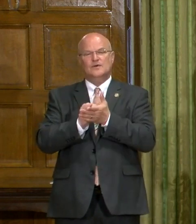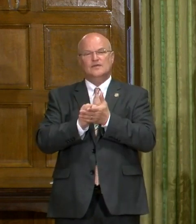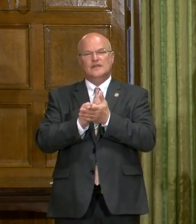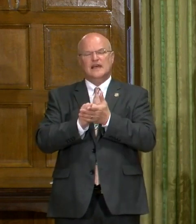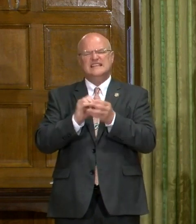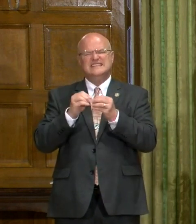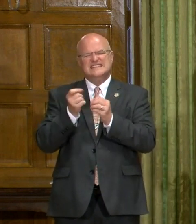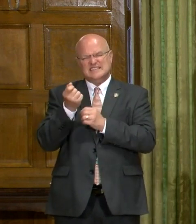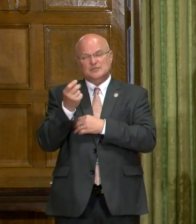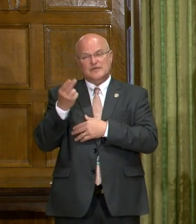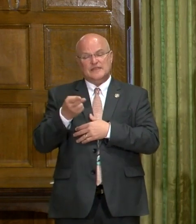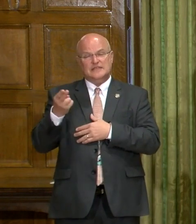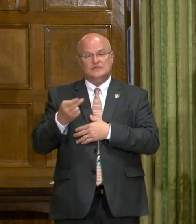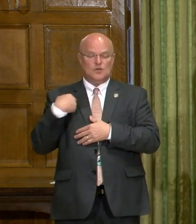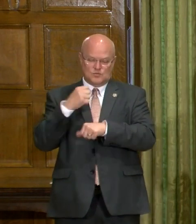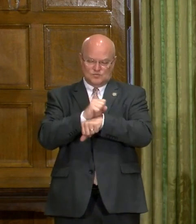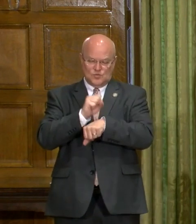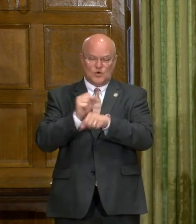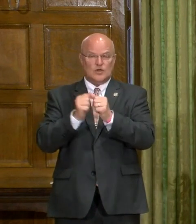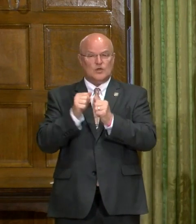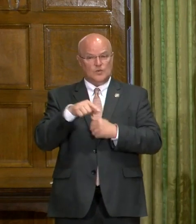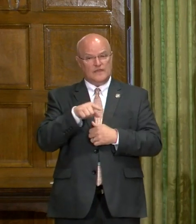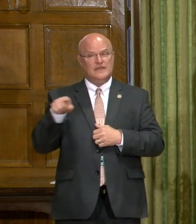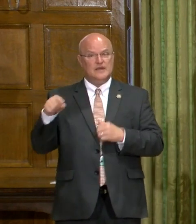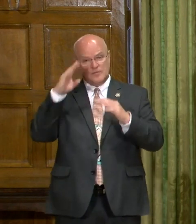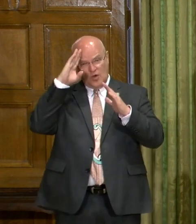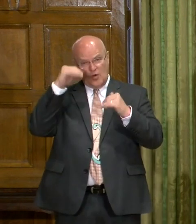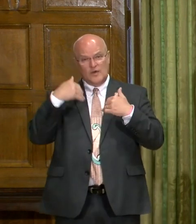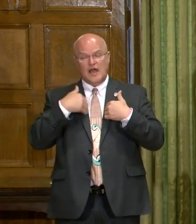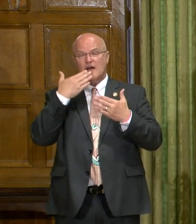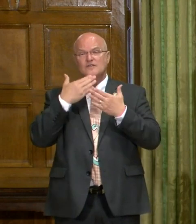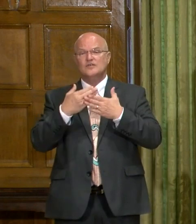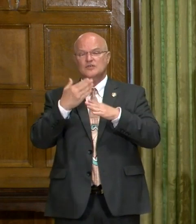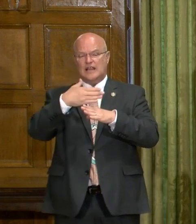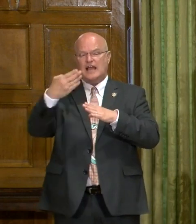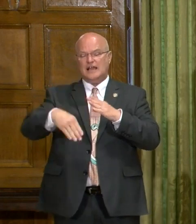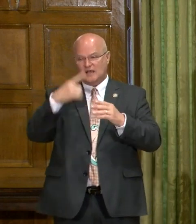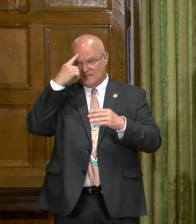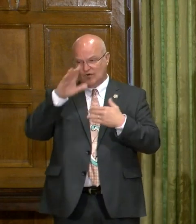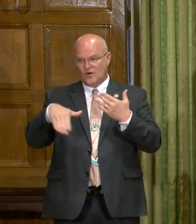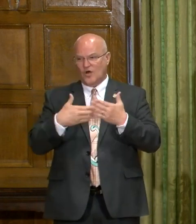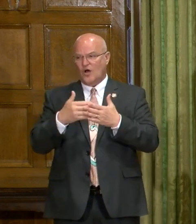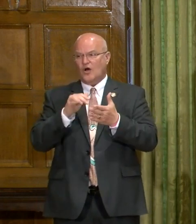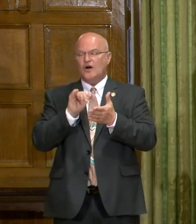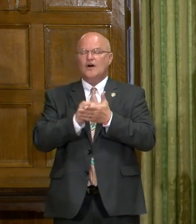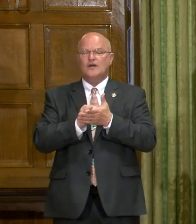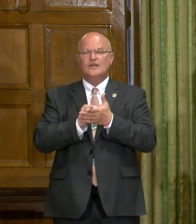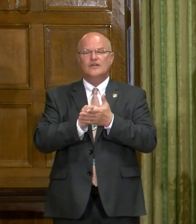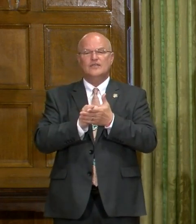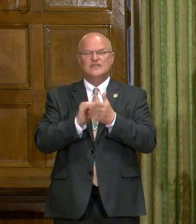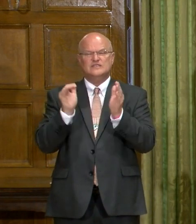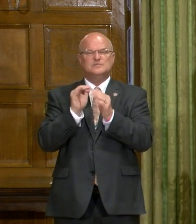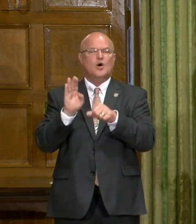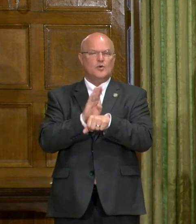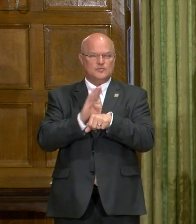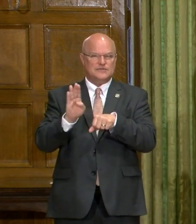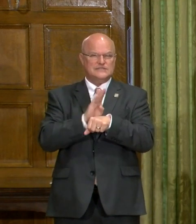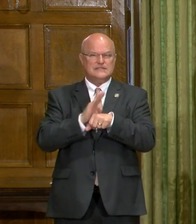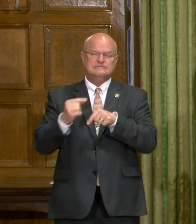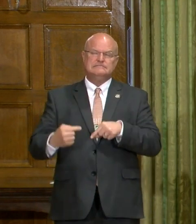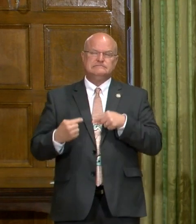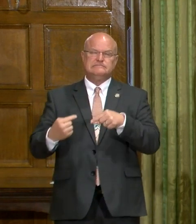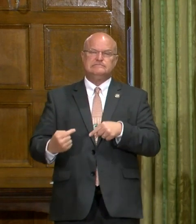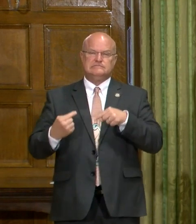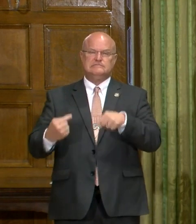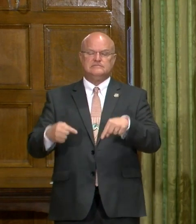a little bit of the history of it. We're working with them. Hopefully we'll have a good outcome for all the small businesses that